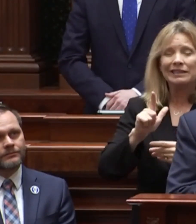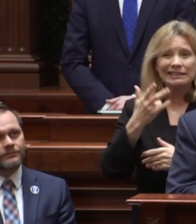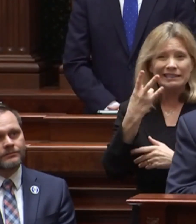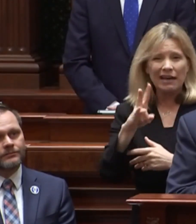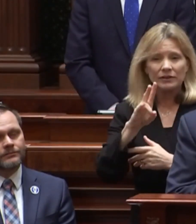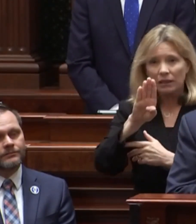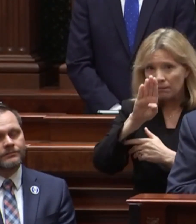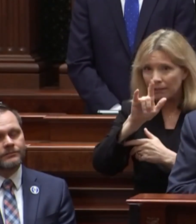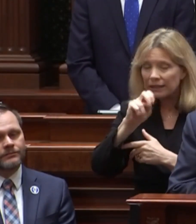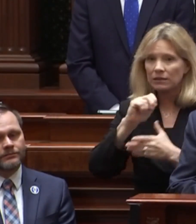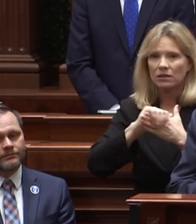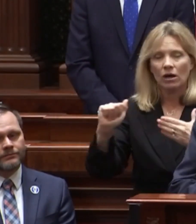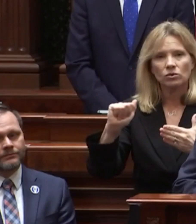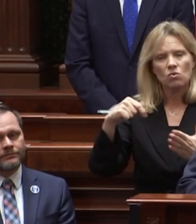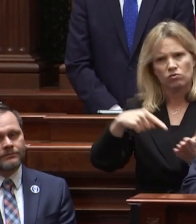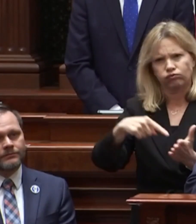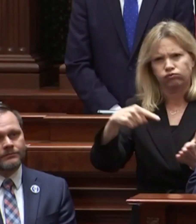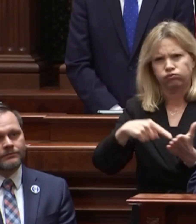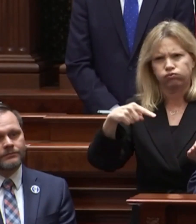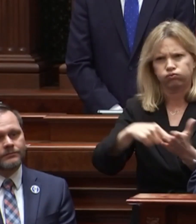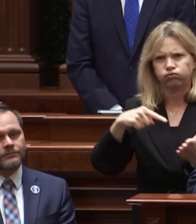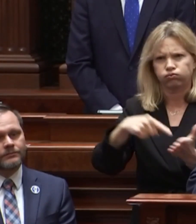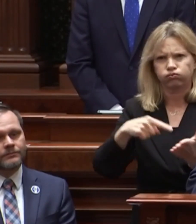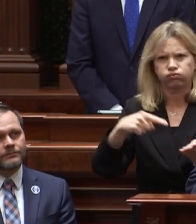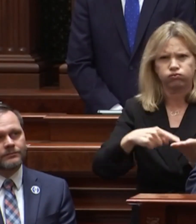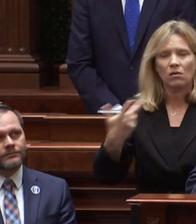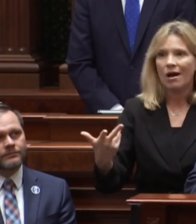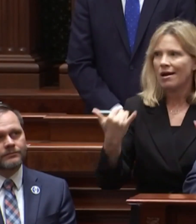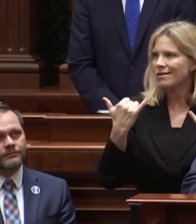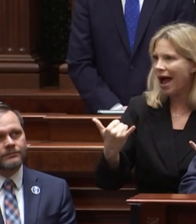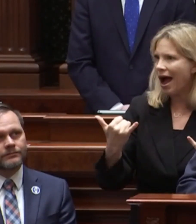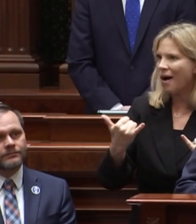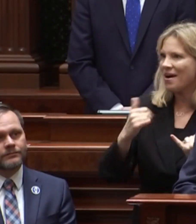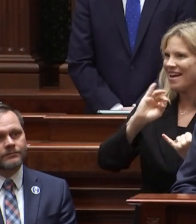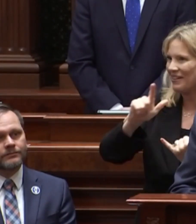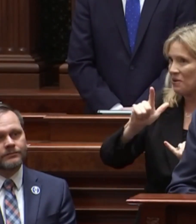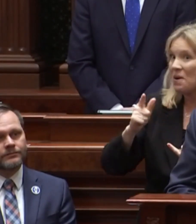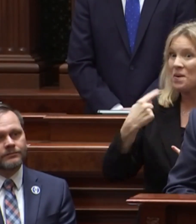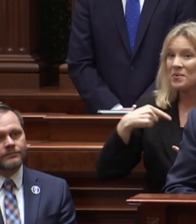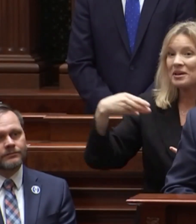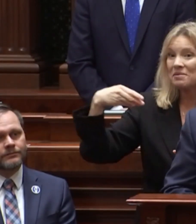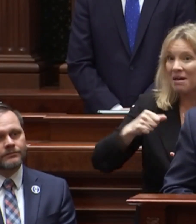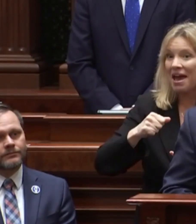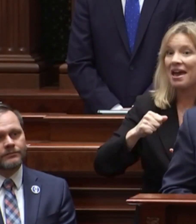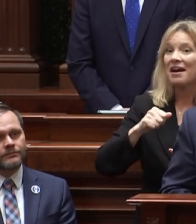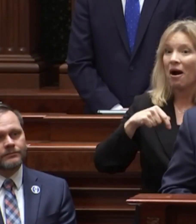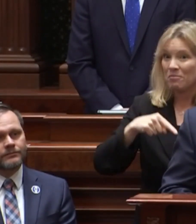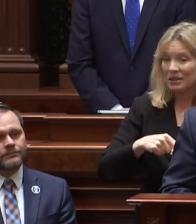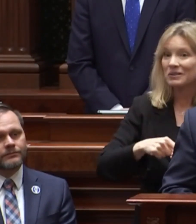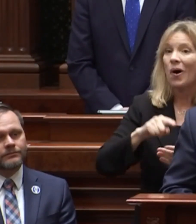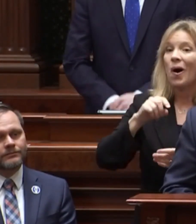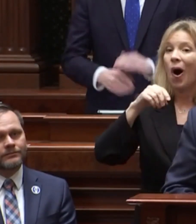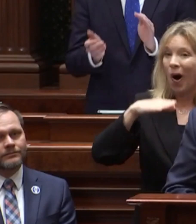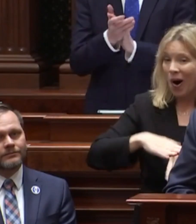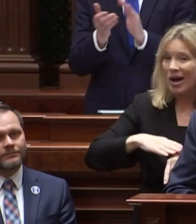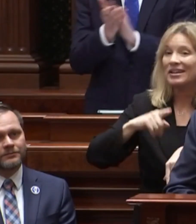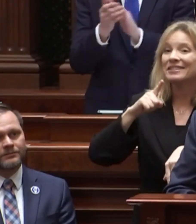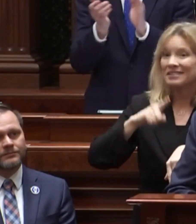$17 billion in overdue bills is now an Illinois that pays its bills on time.